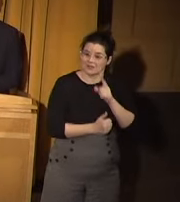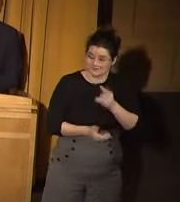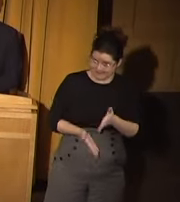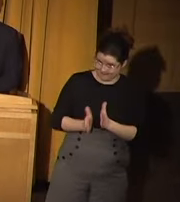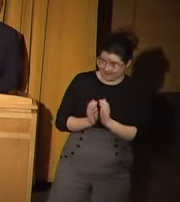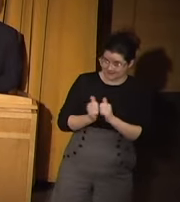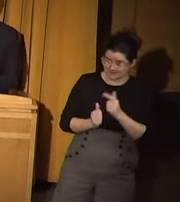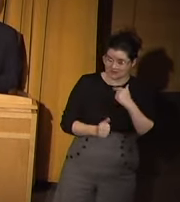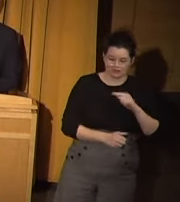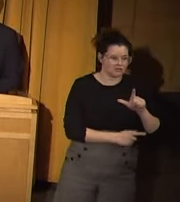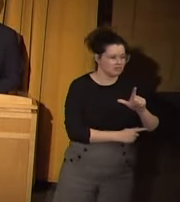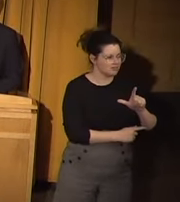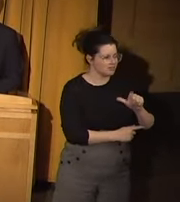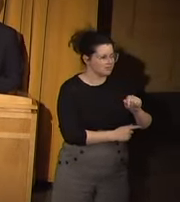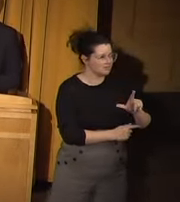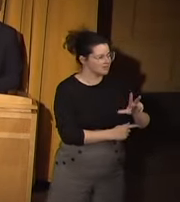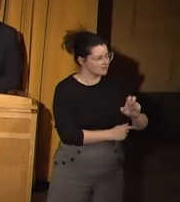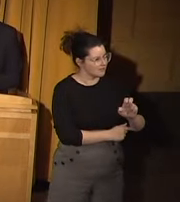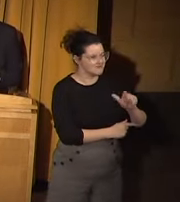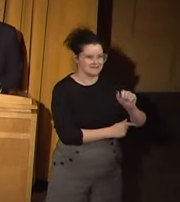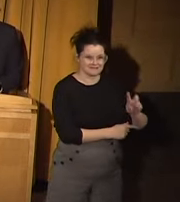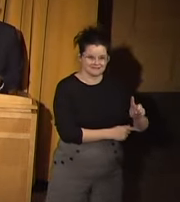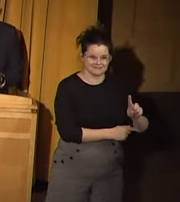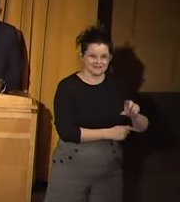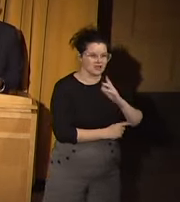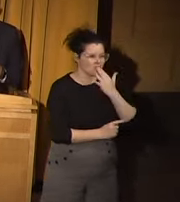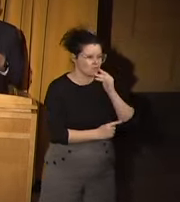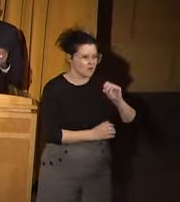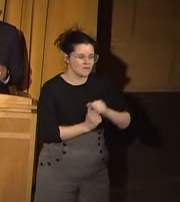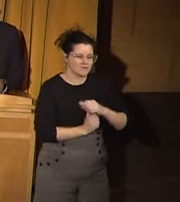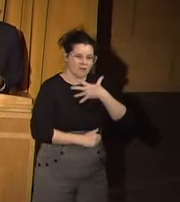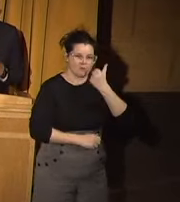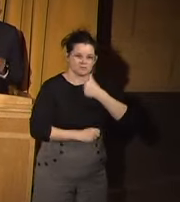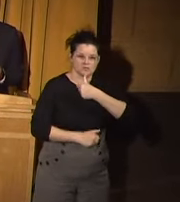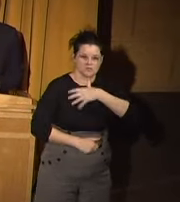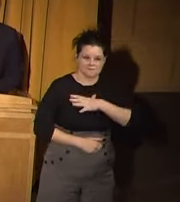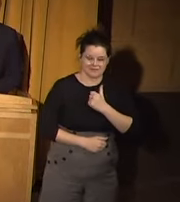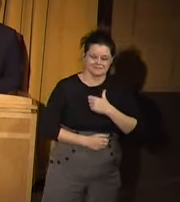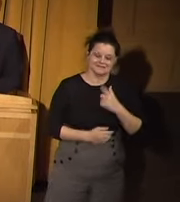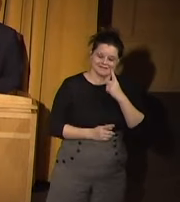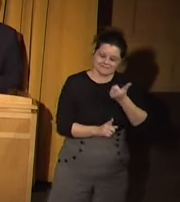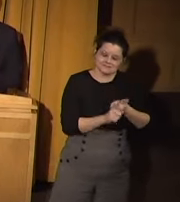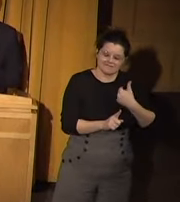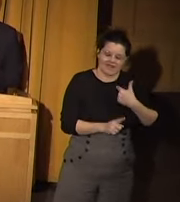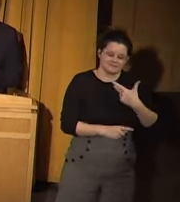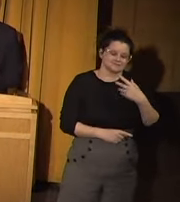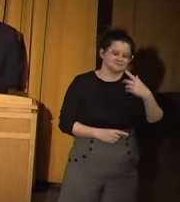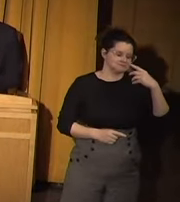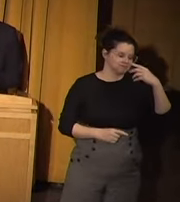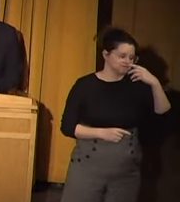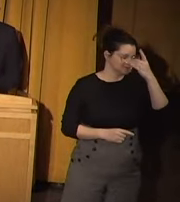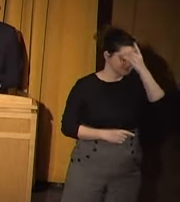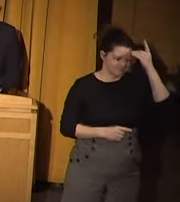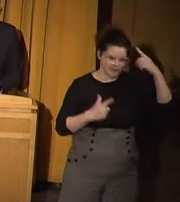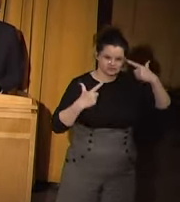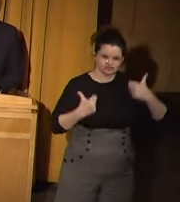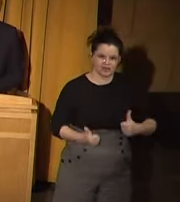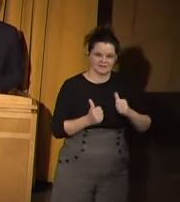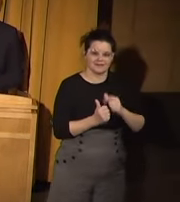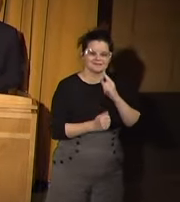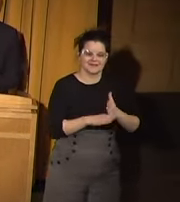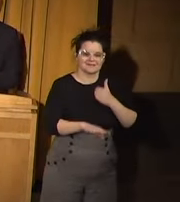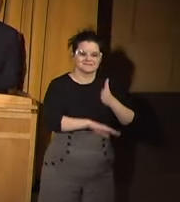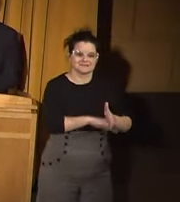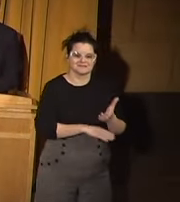go to Loveland, Colorado after an elderly woman experiencing dementia received excessive force